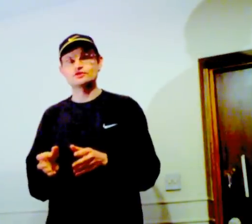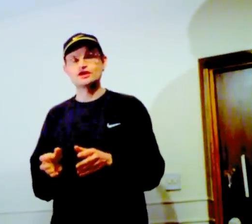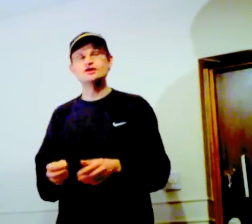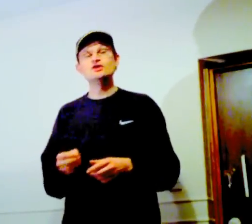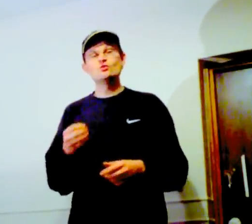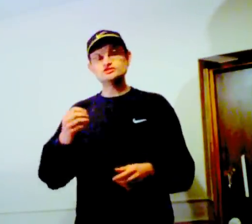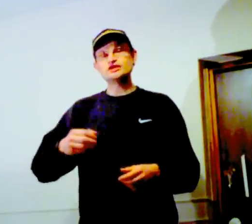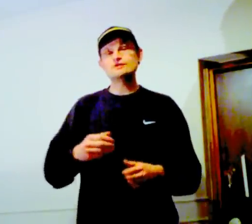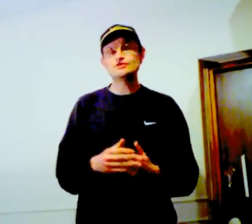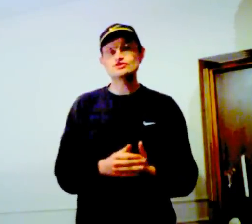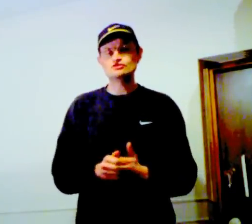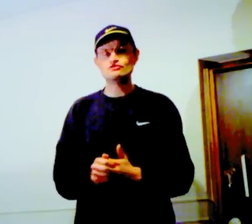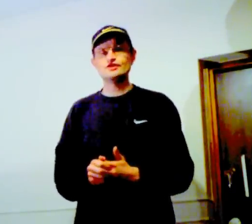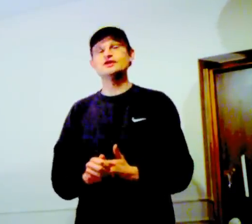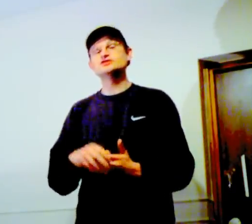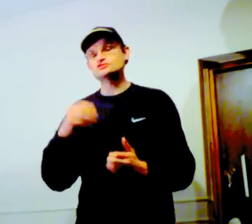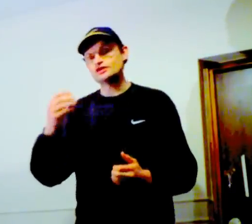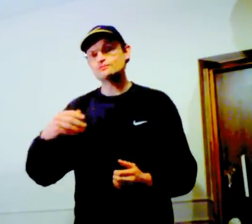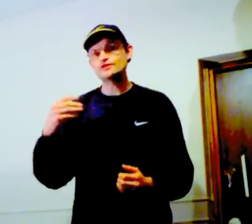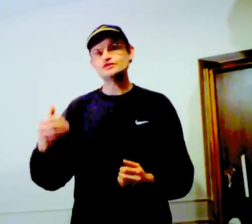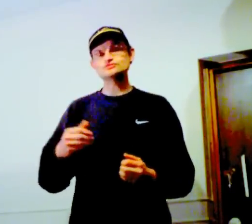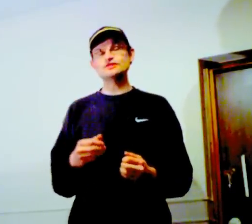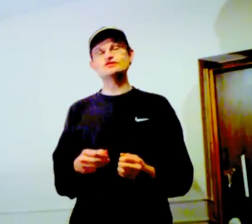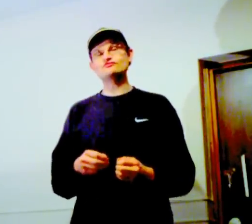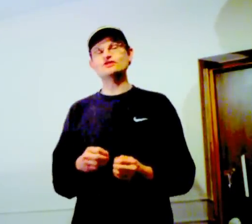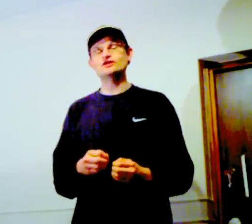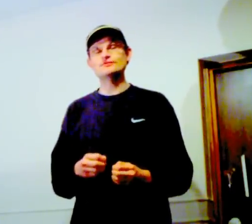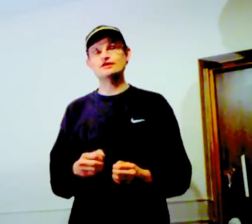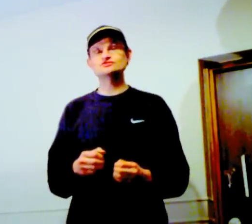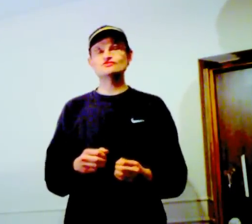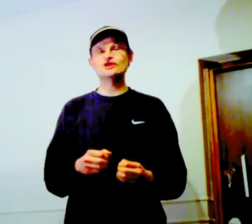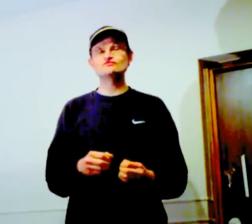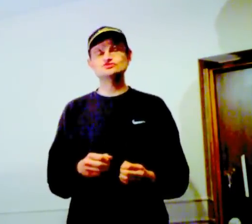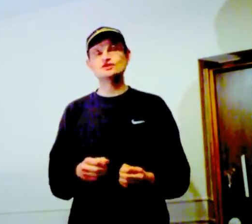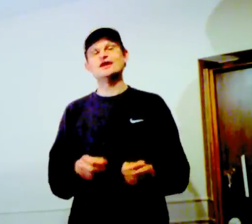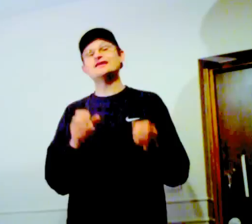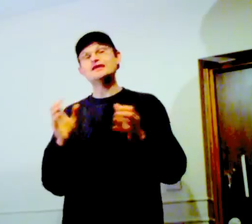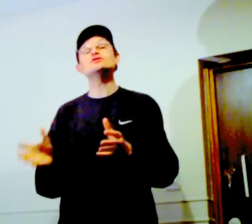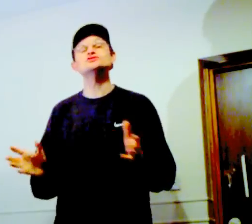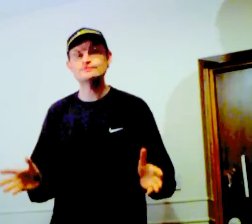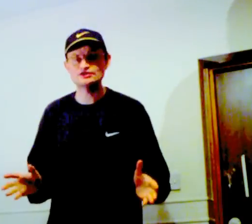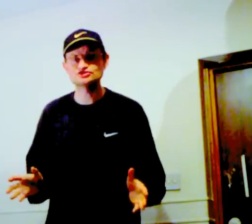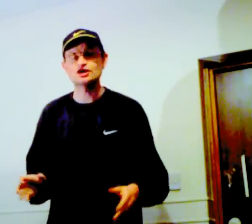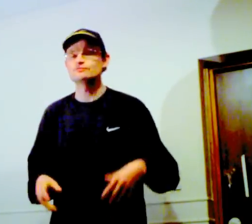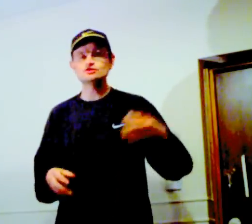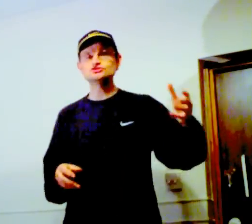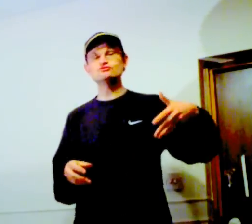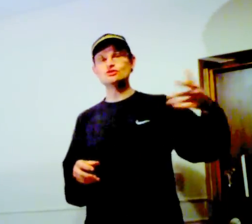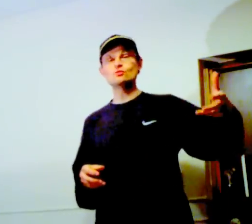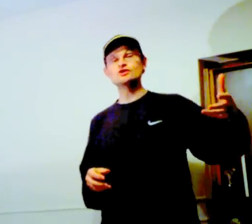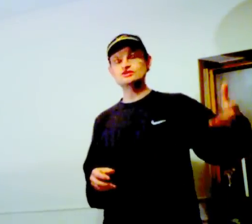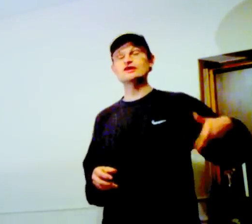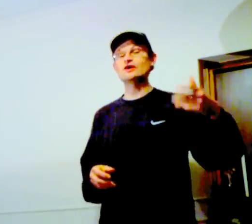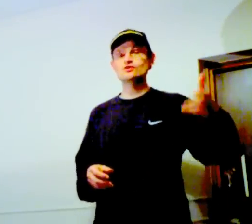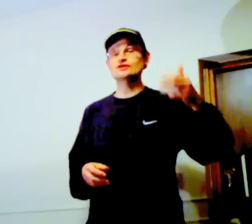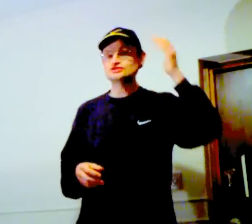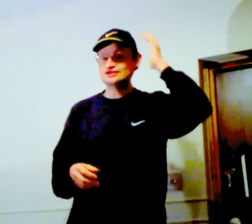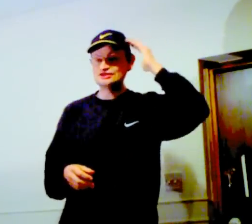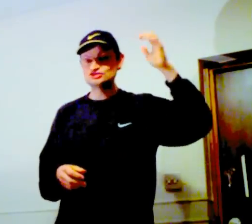okay. Which can be a good thing. Try and apply it to as many different areas of life as you can. In your spare time. Not during your working day when you actually need to